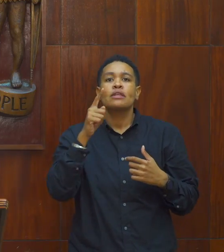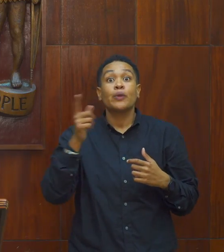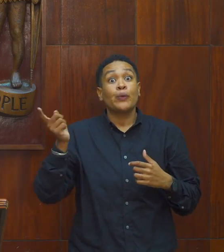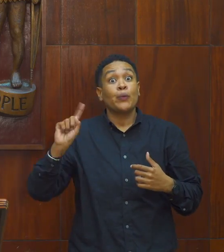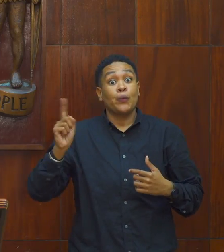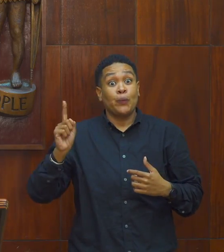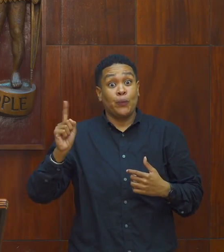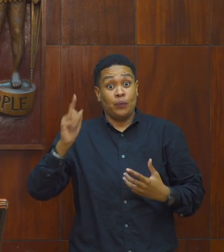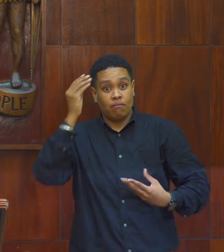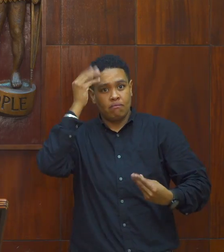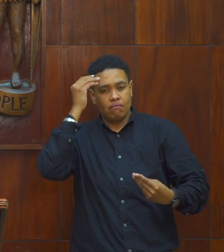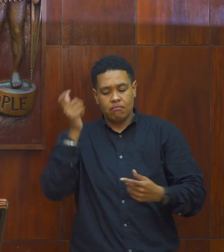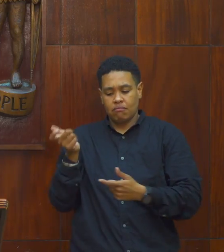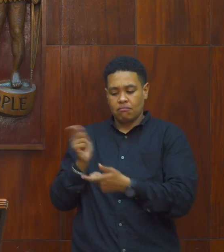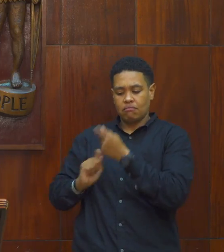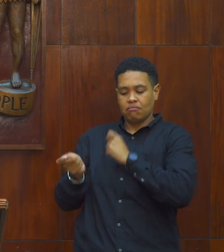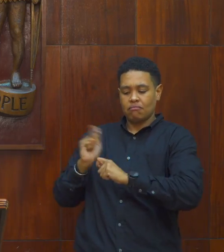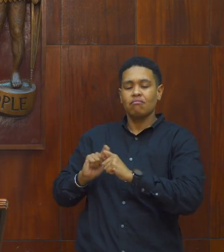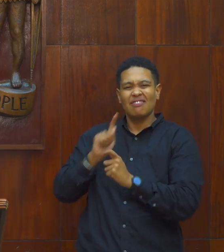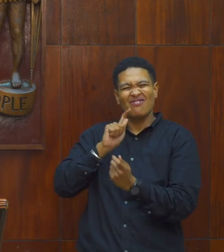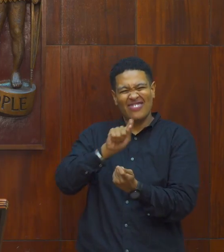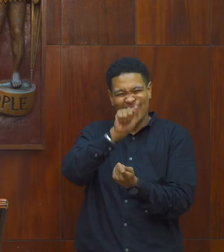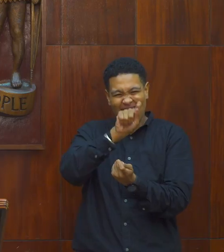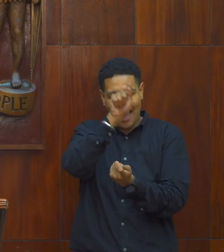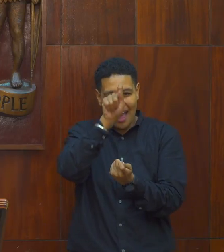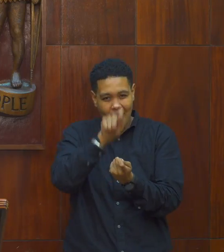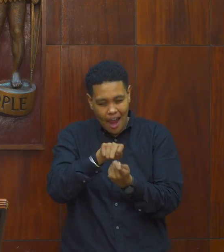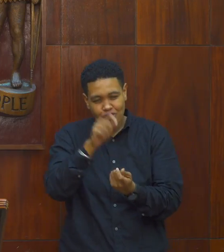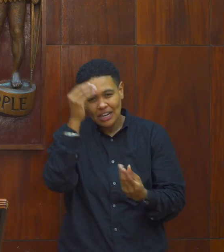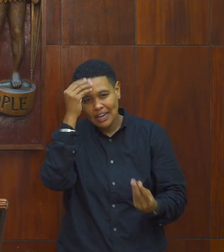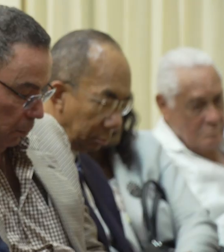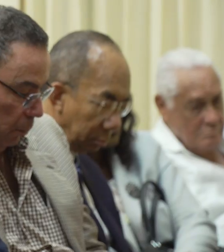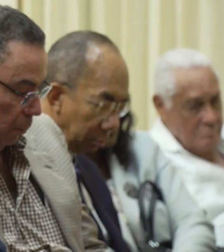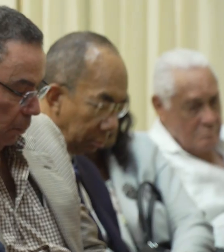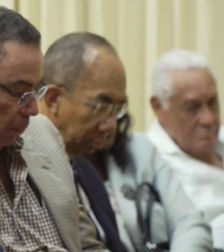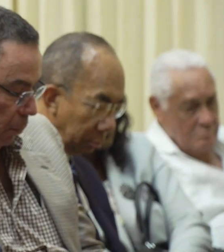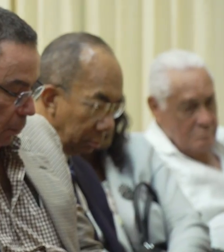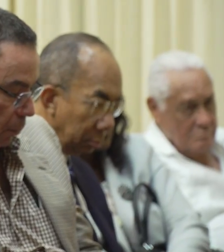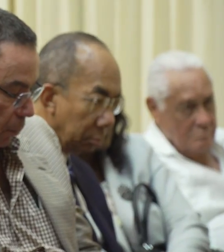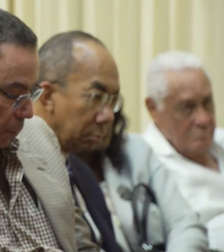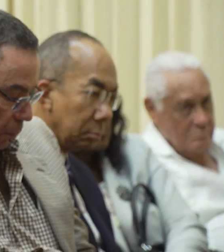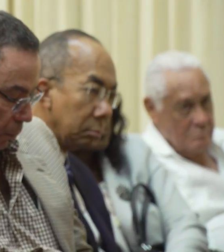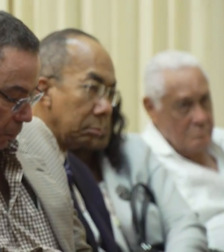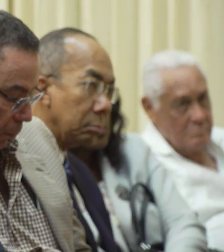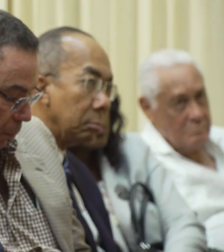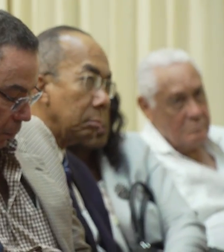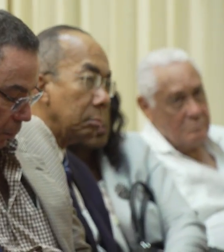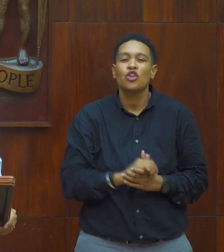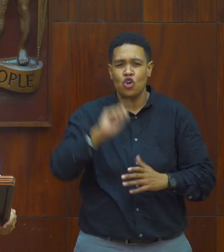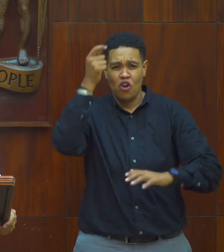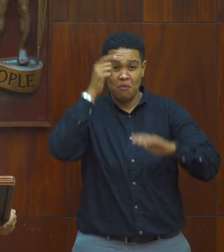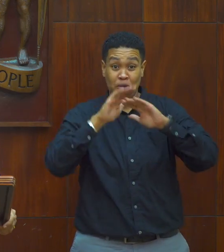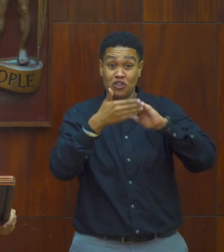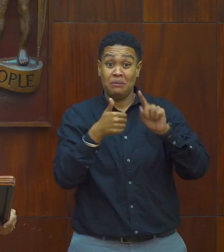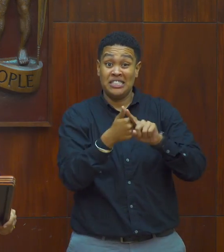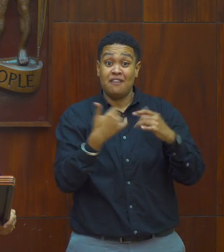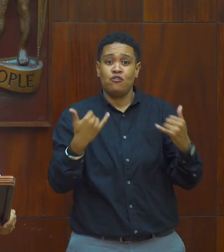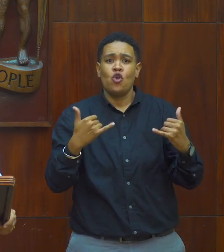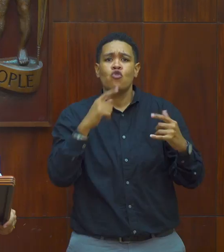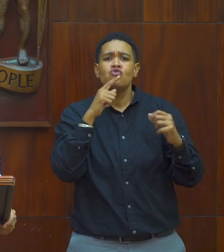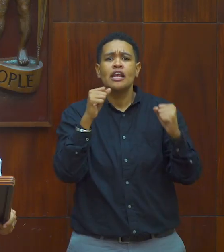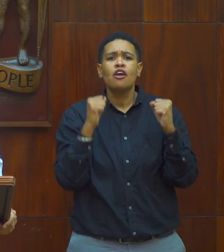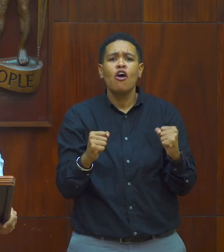of accurate information. So the government of Jamaica is now